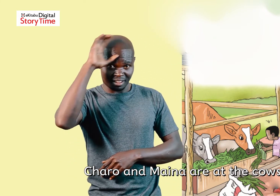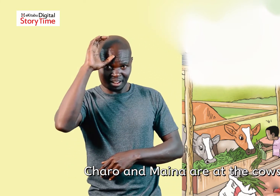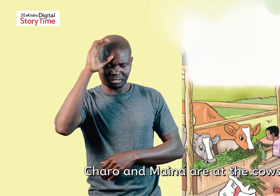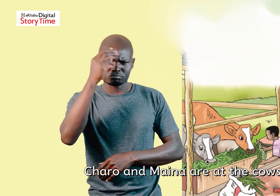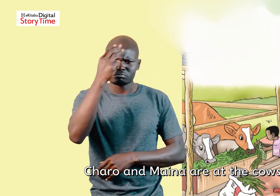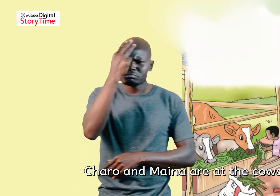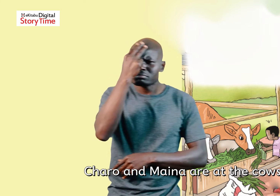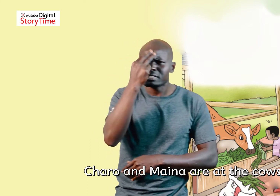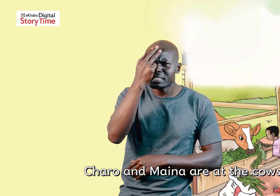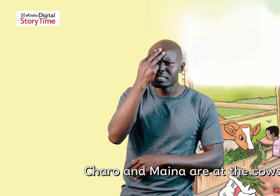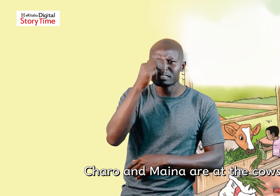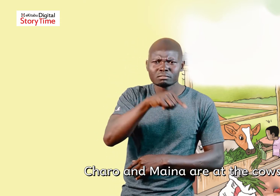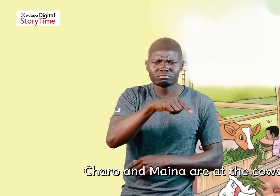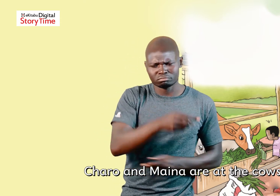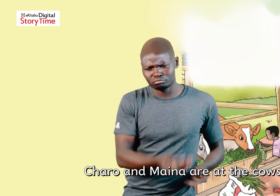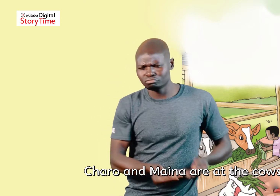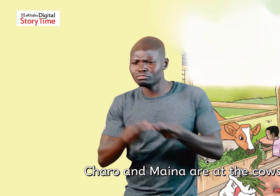Charo and Maina are at the cowshed